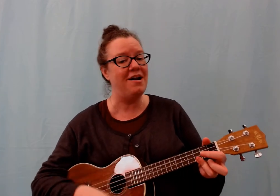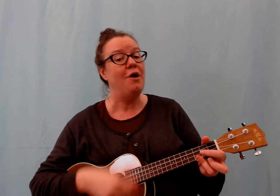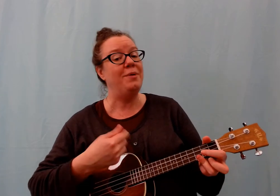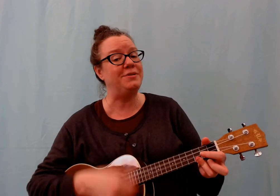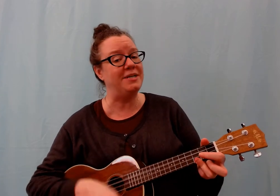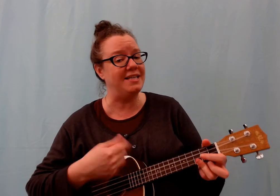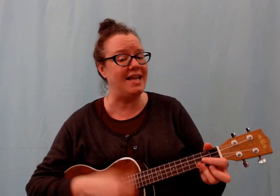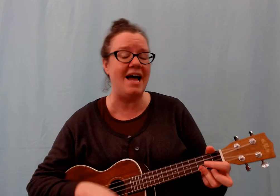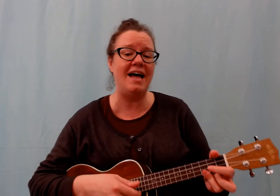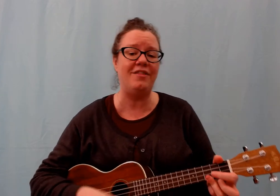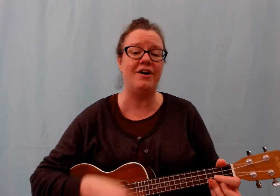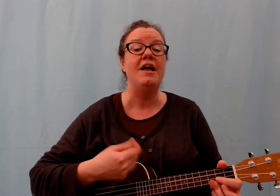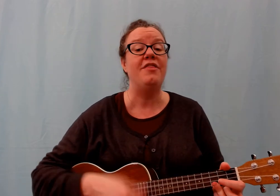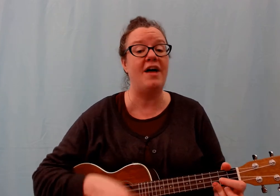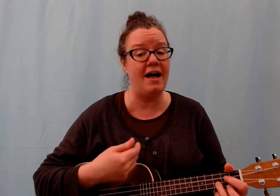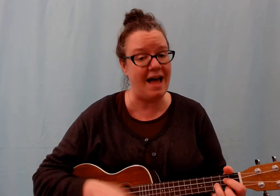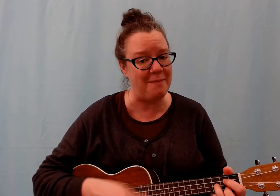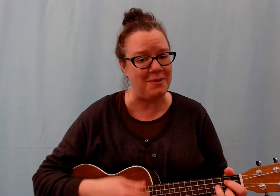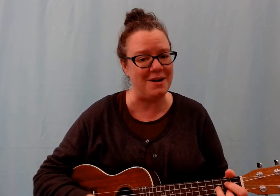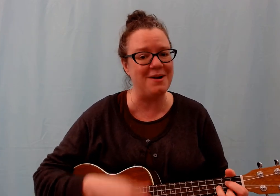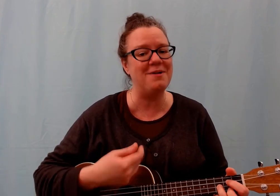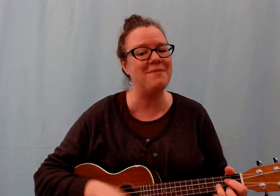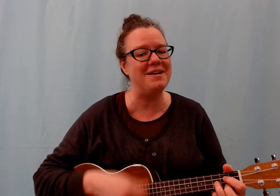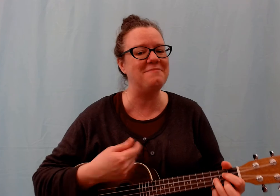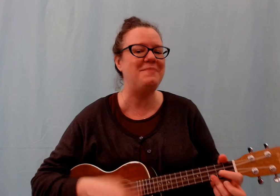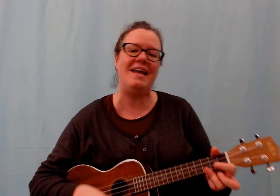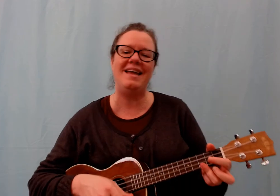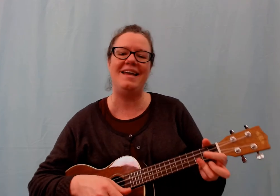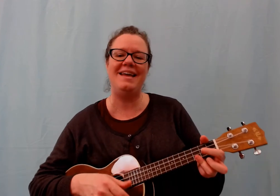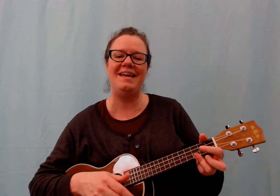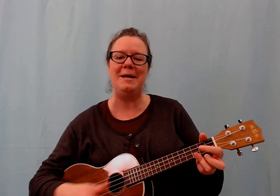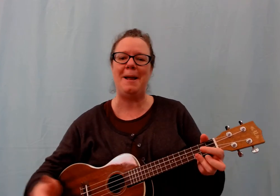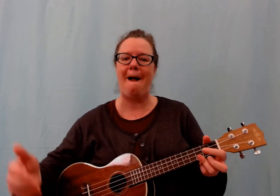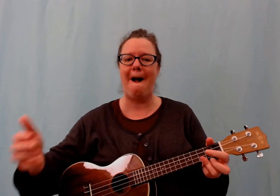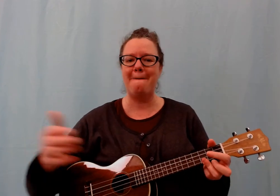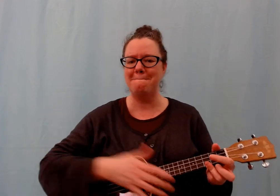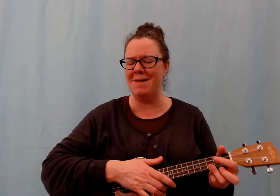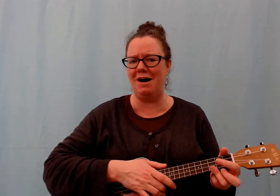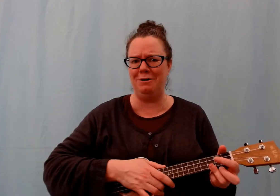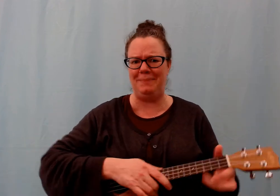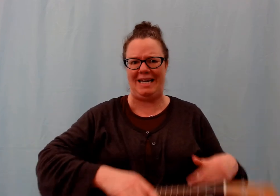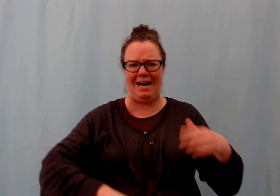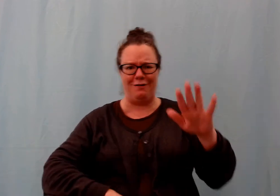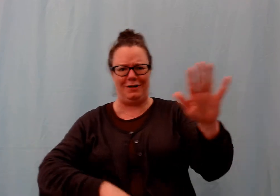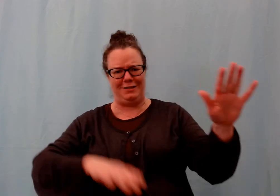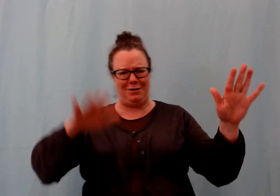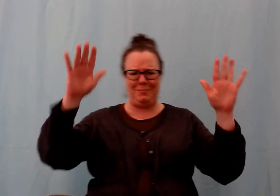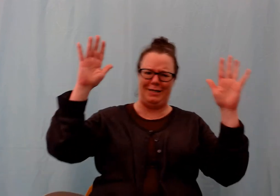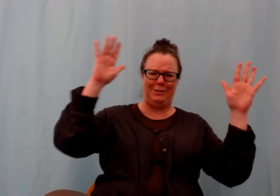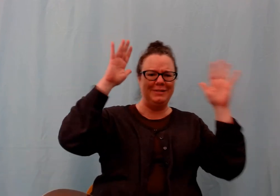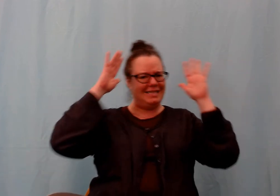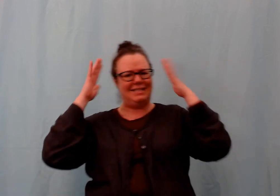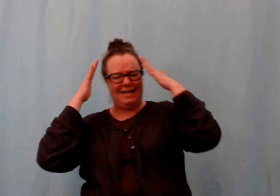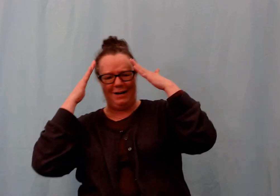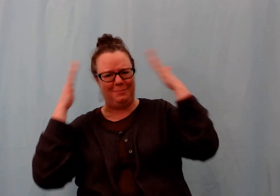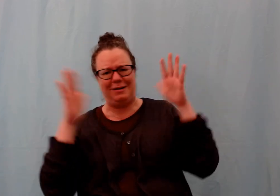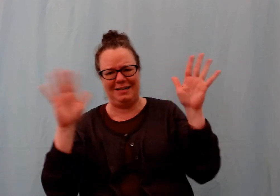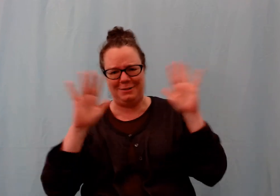we twirl together, the happier we'll be. Oh, be careful. Don't be too dizzy. I hope you're not too